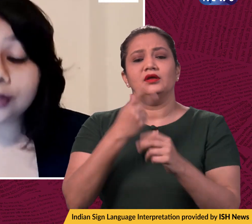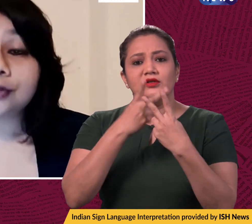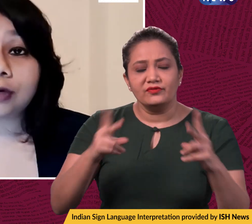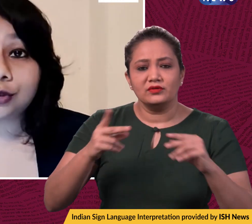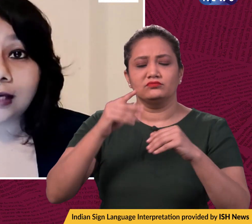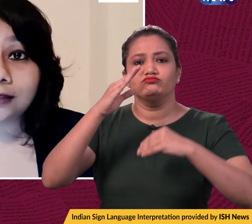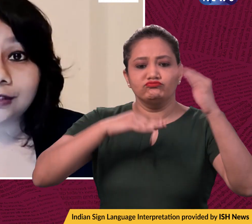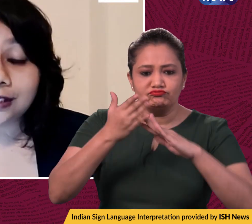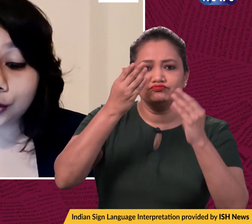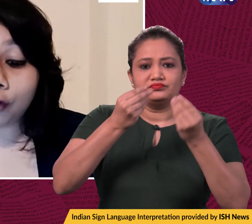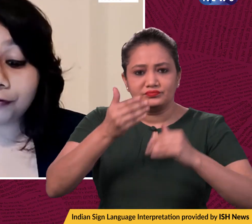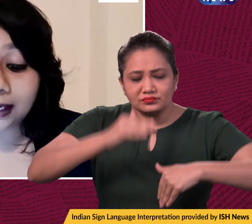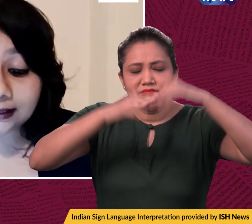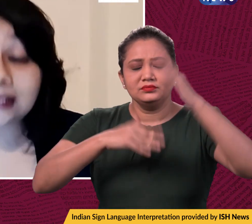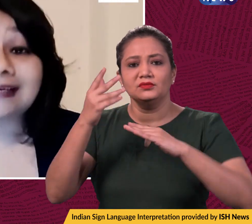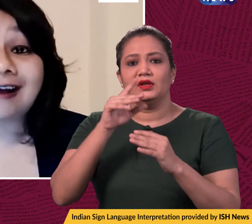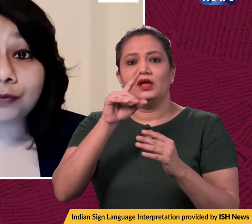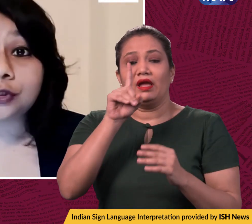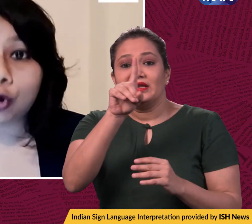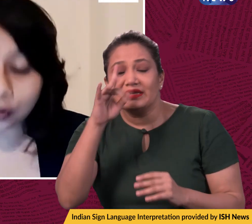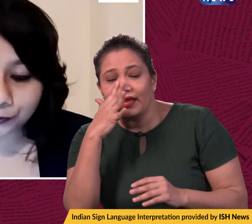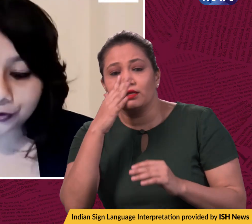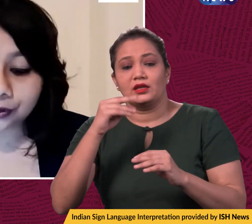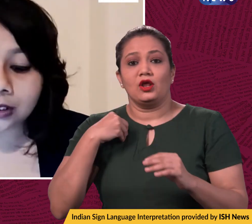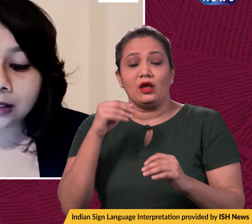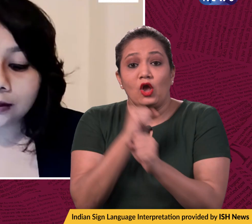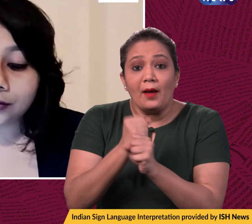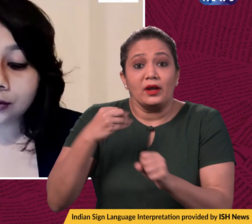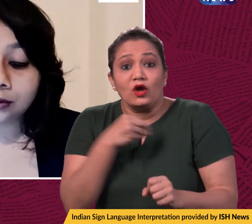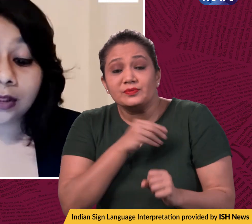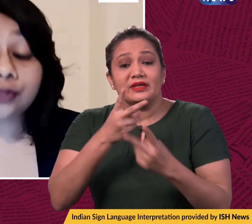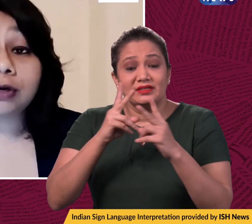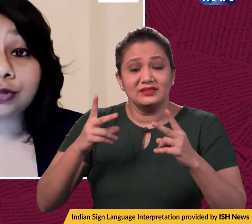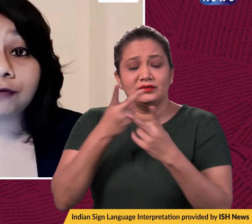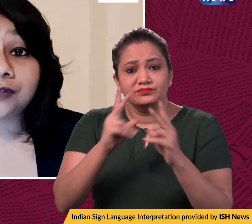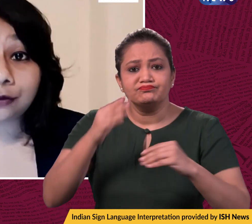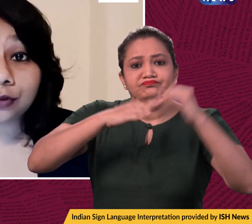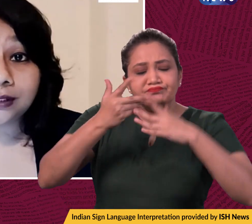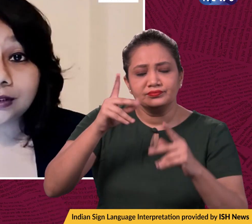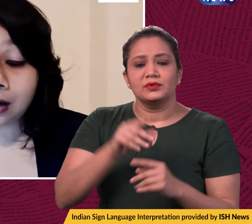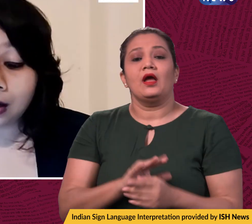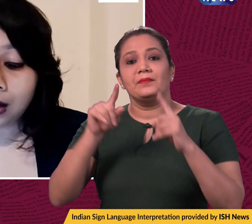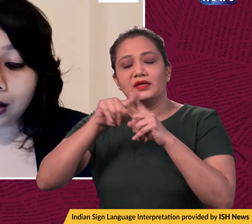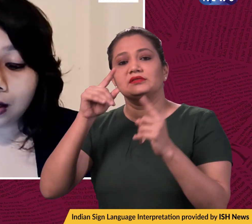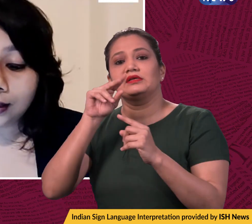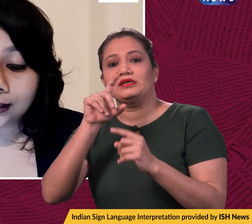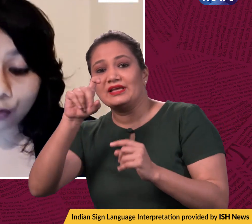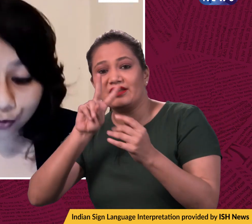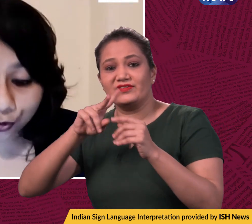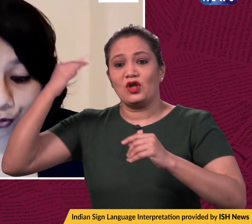the construction activities of 19 government hospitals. Now, the construction of Central Vista is also